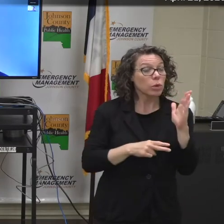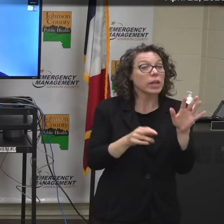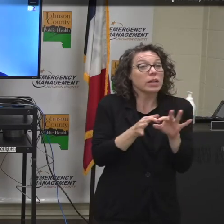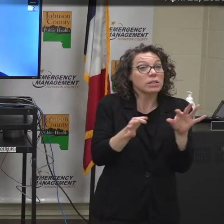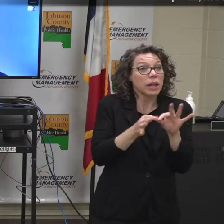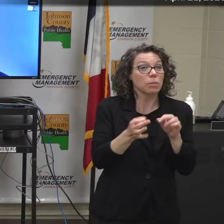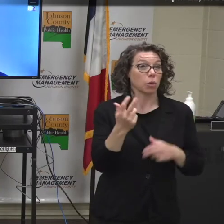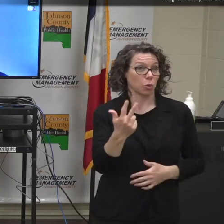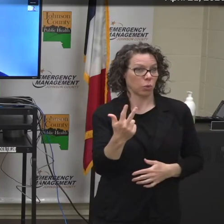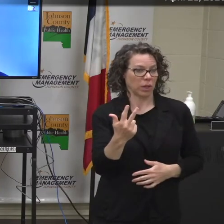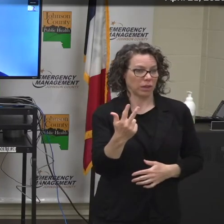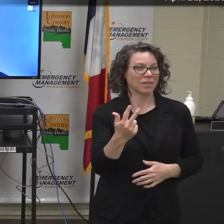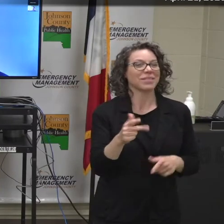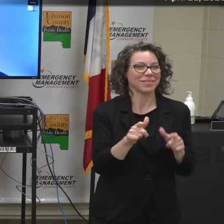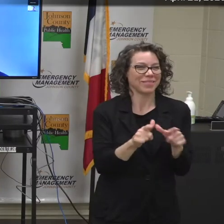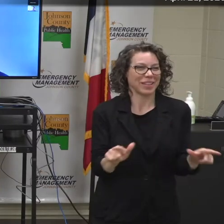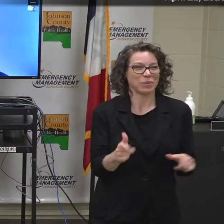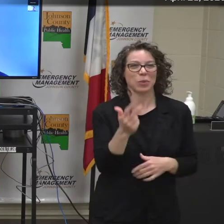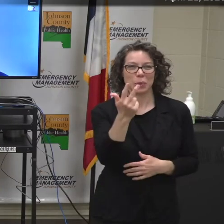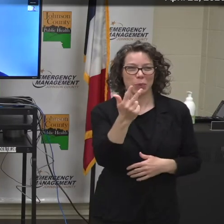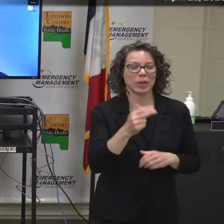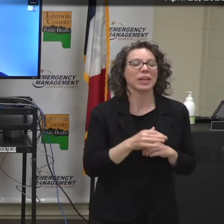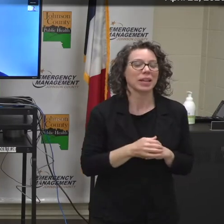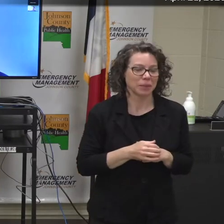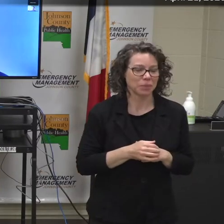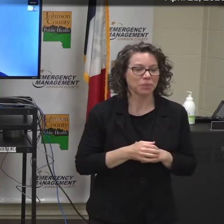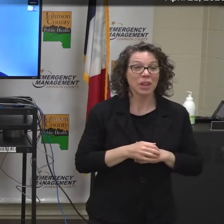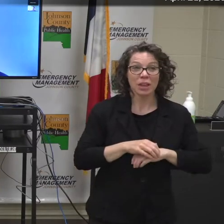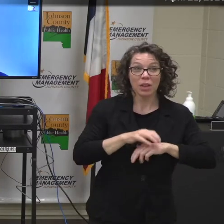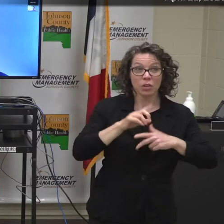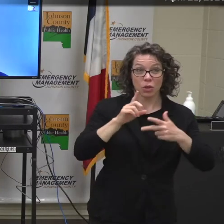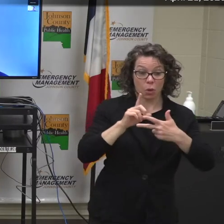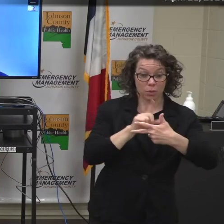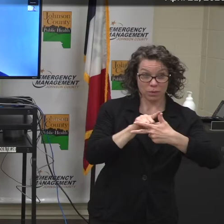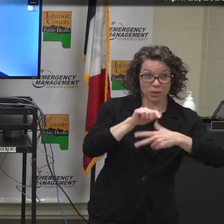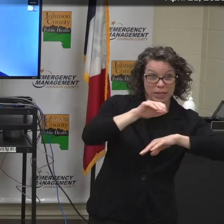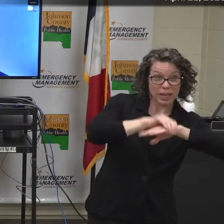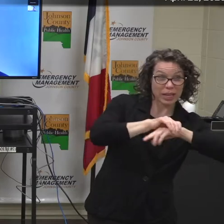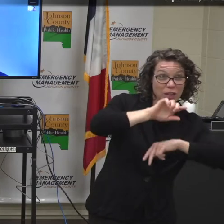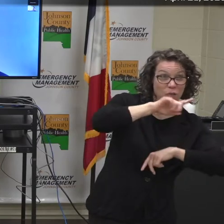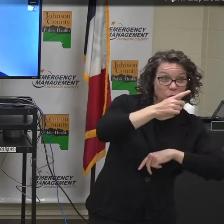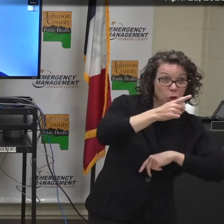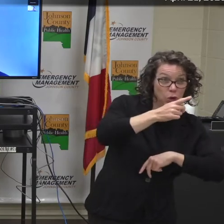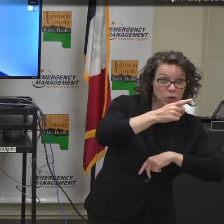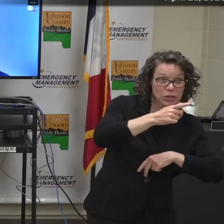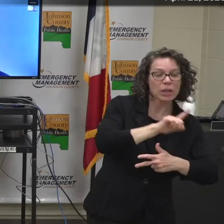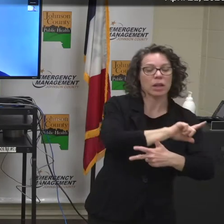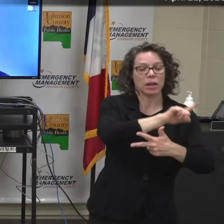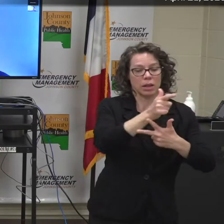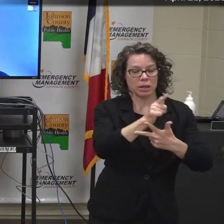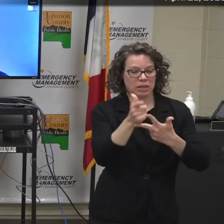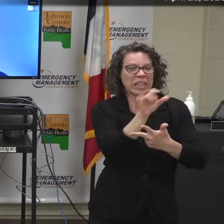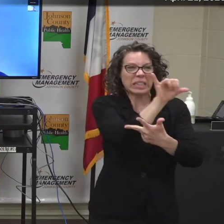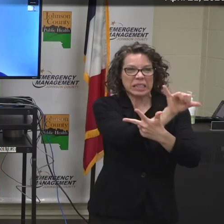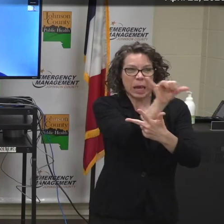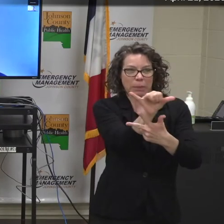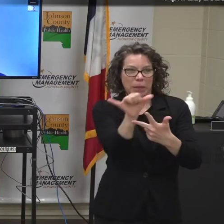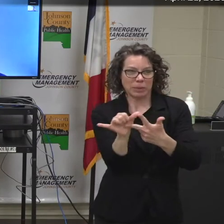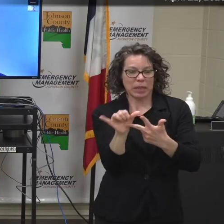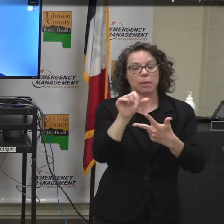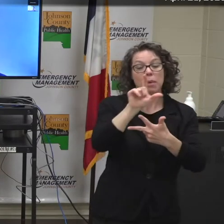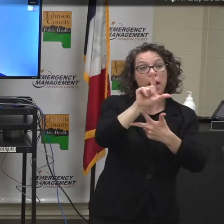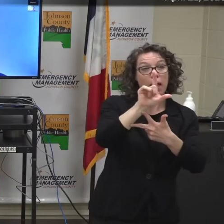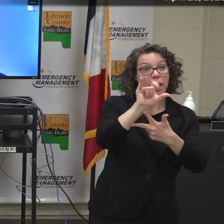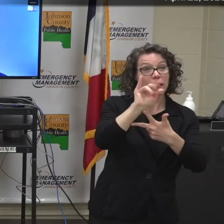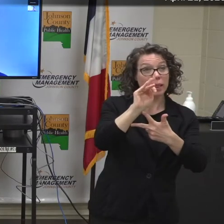you in three languages. I'm going to start with English and then I will be reading the same statement in Lingala, which is one of